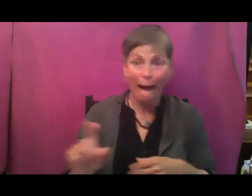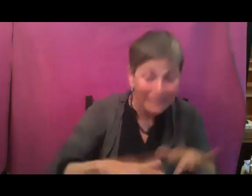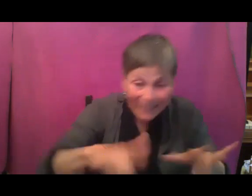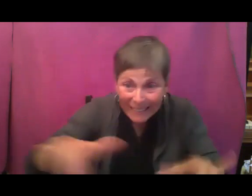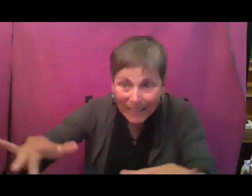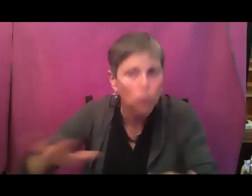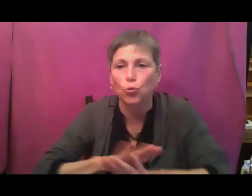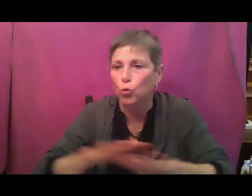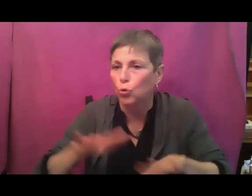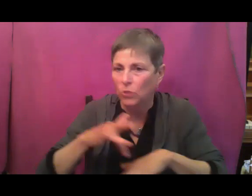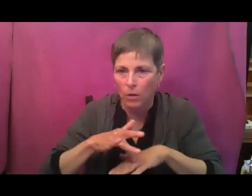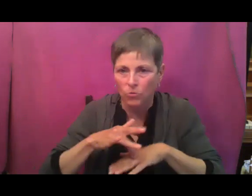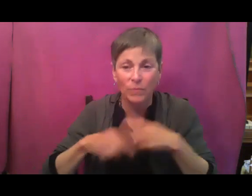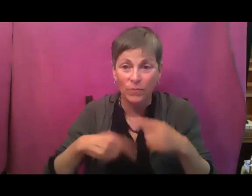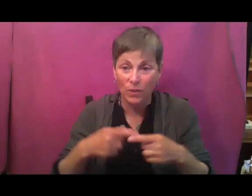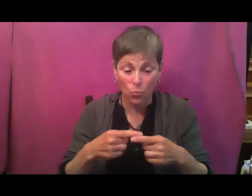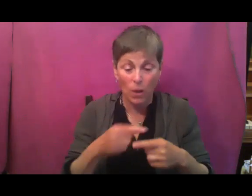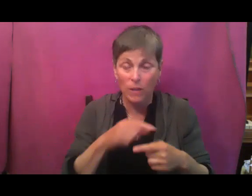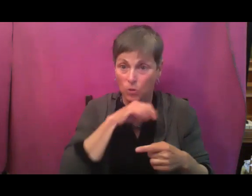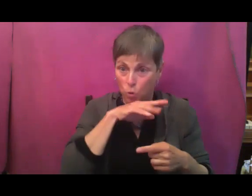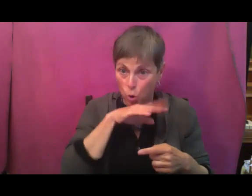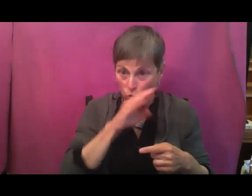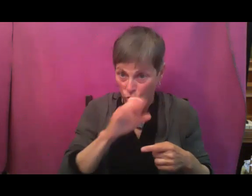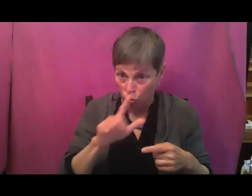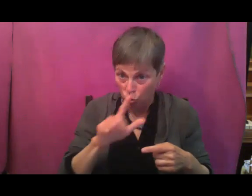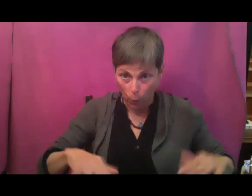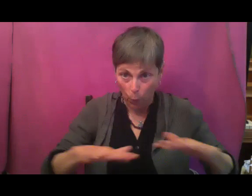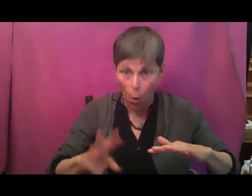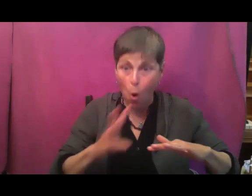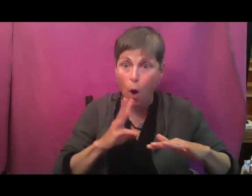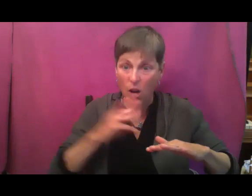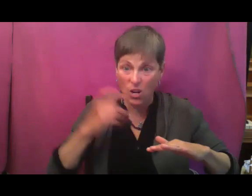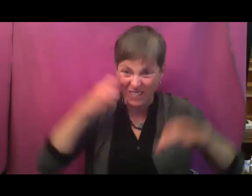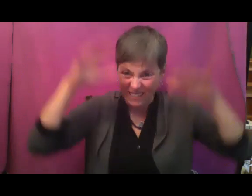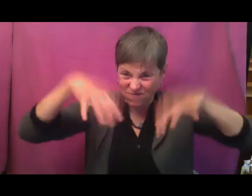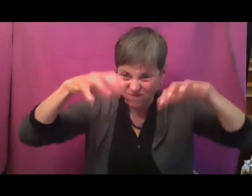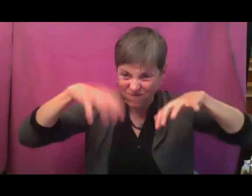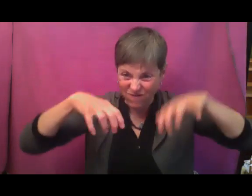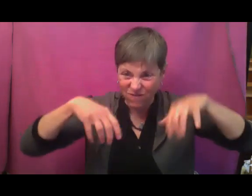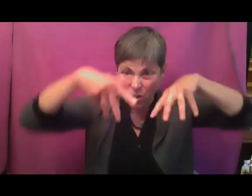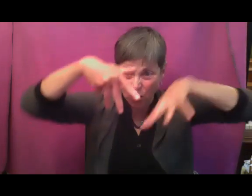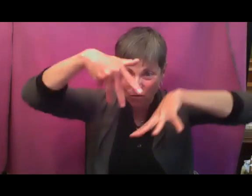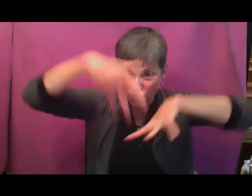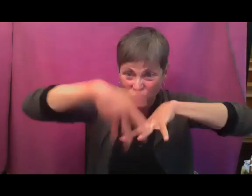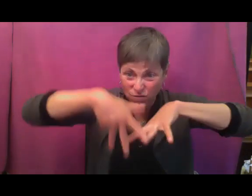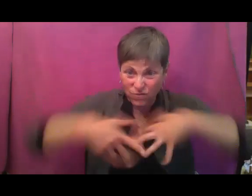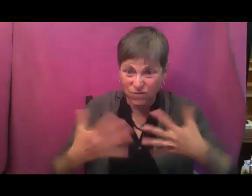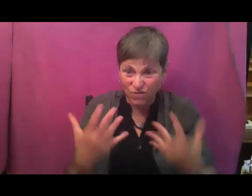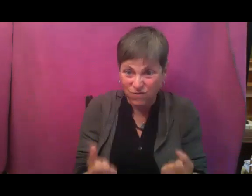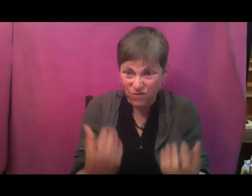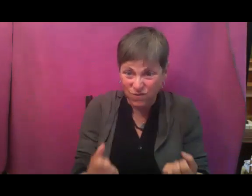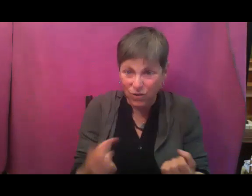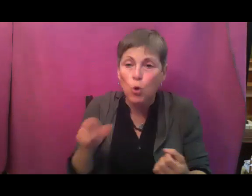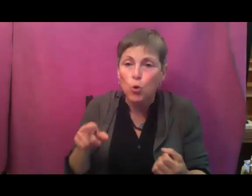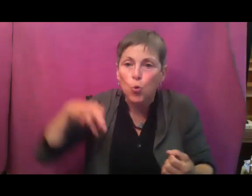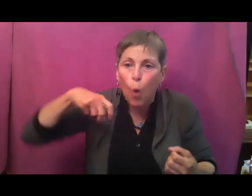water drain through it, it's at its most susceptible stage. If you're out there, you're compacting the soil times 10,000